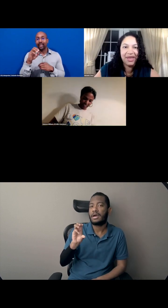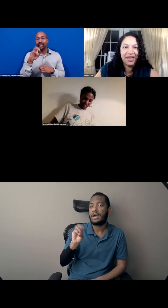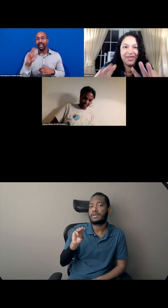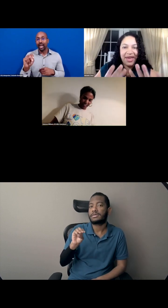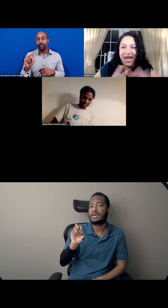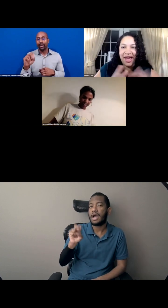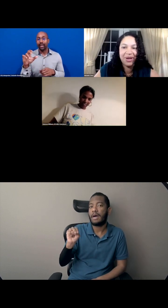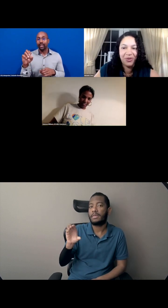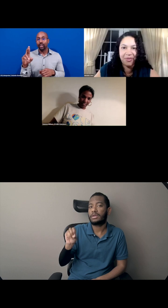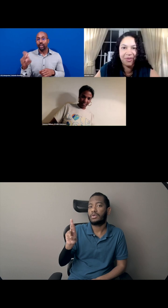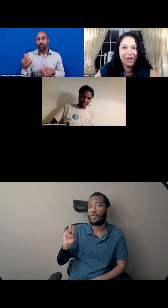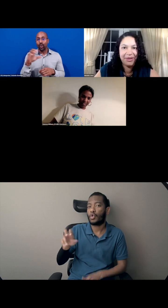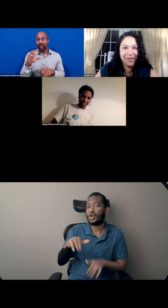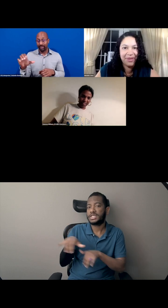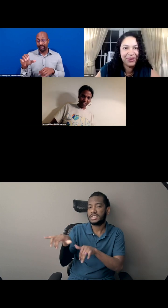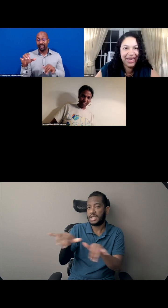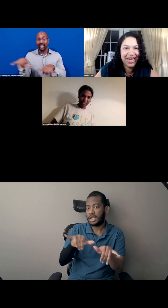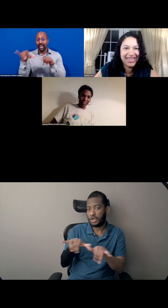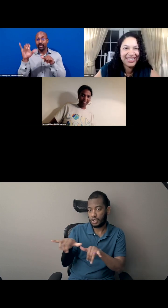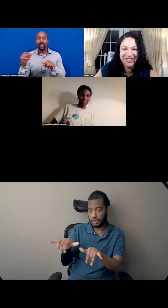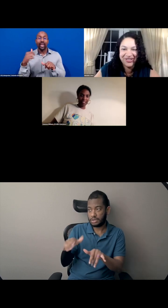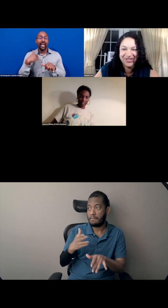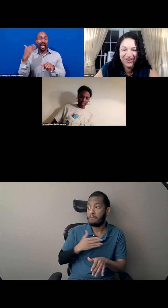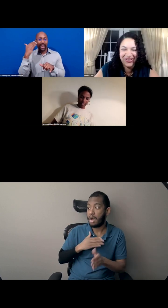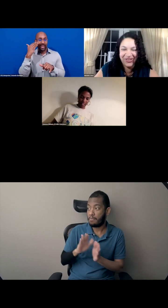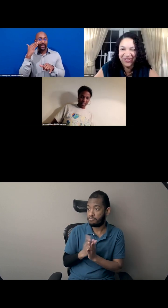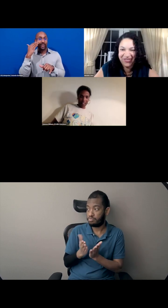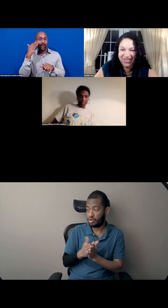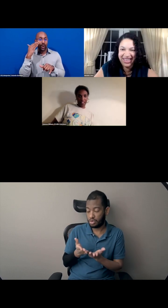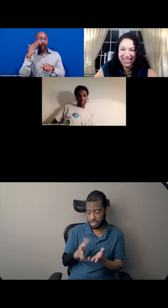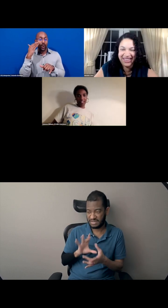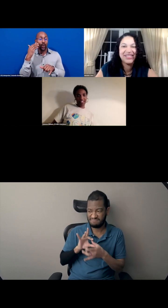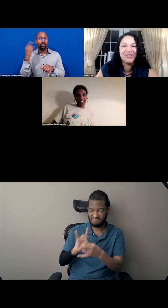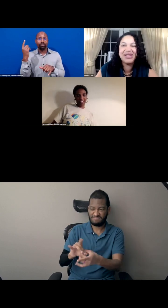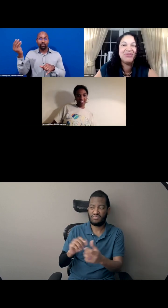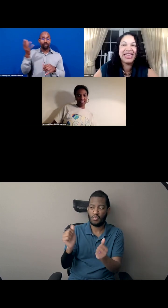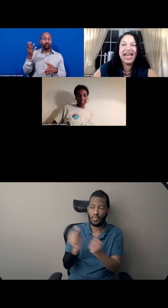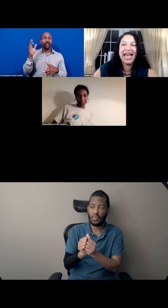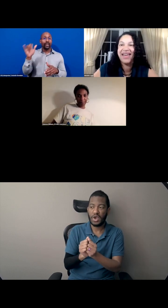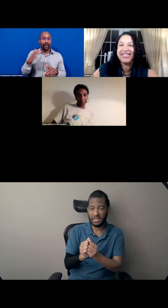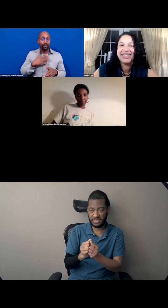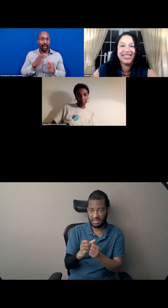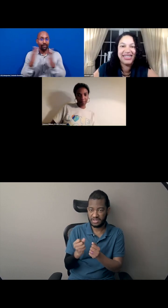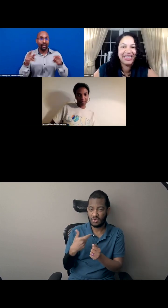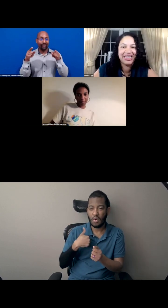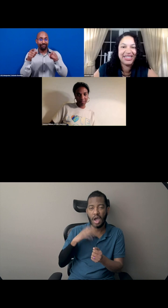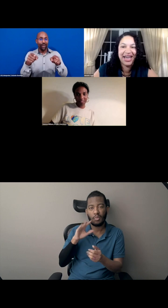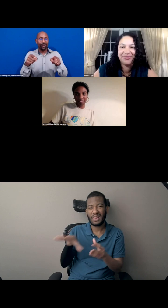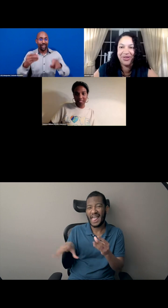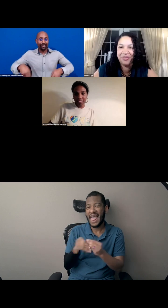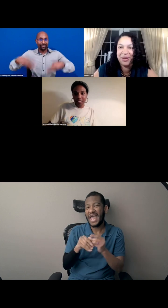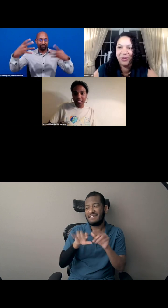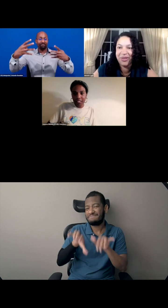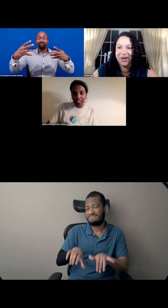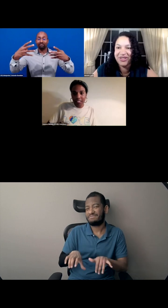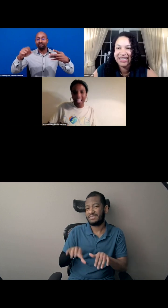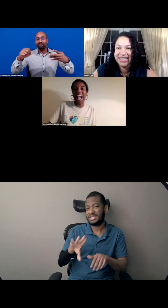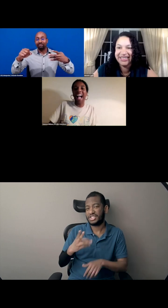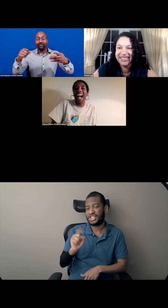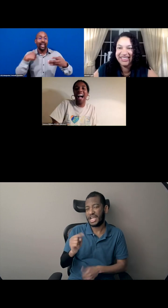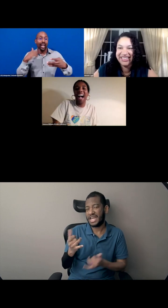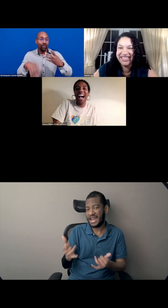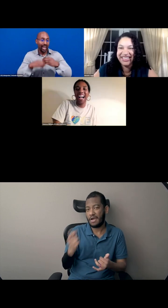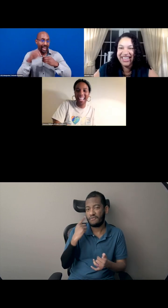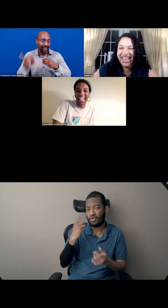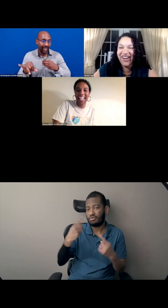um, that I've been informed of my, my book connects to. So hopefully that's right. So I'm just going to add that into the, into the chat for the people that were